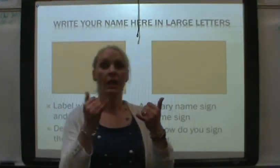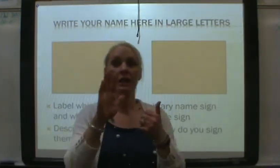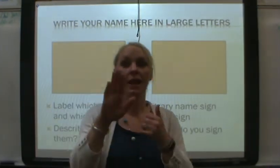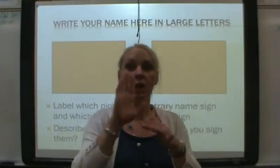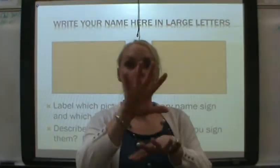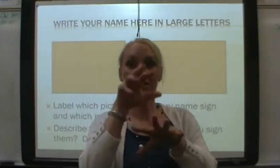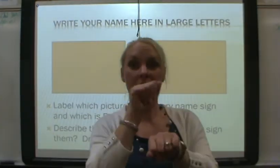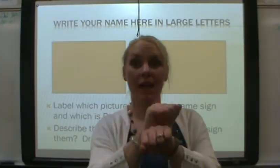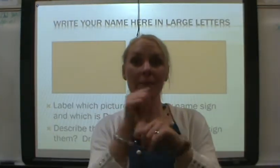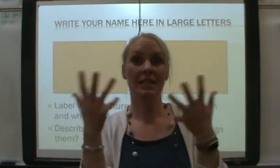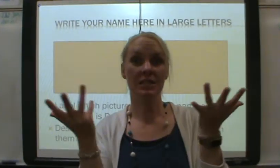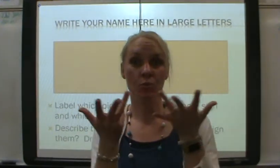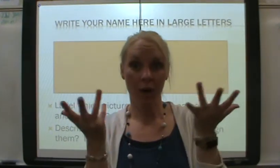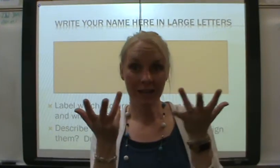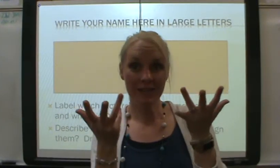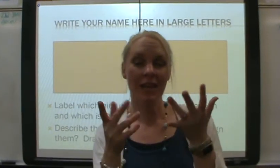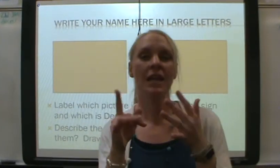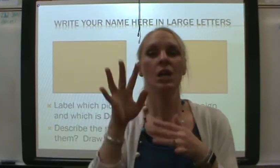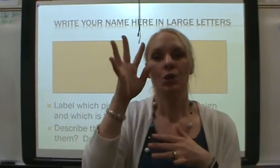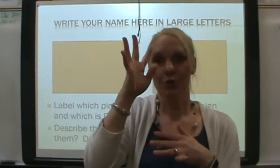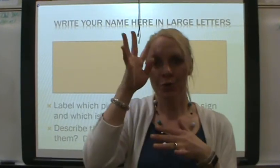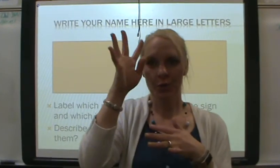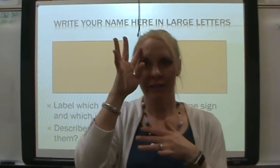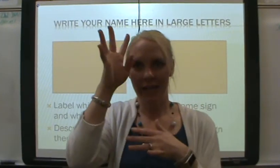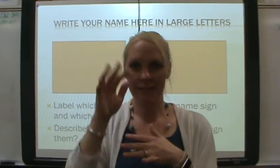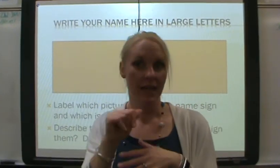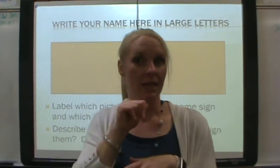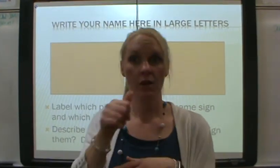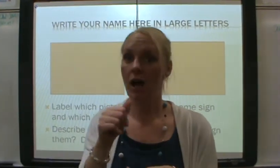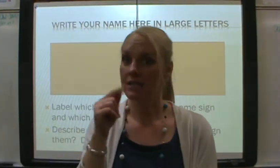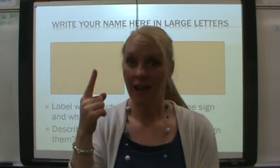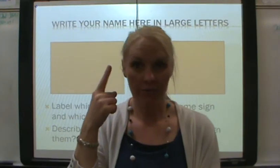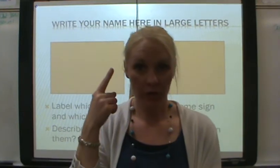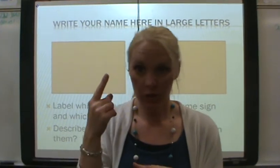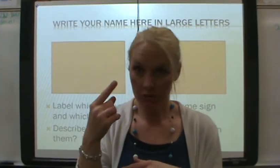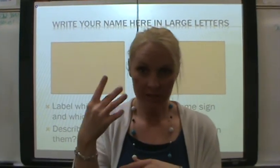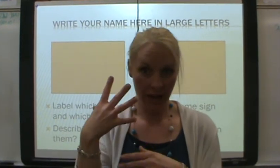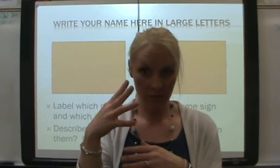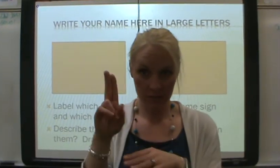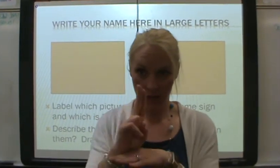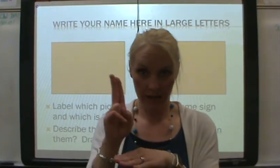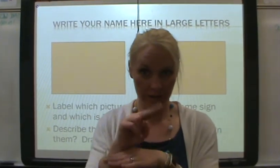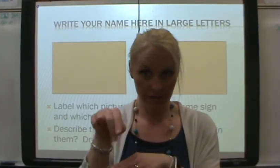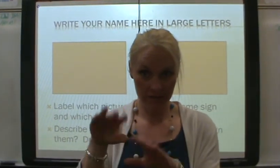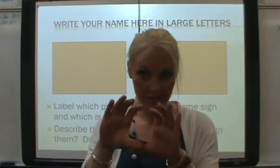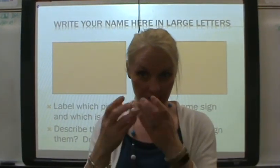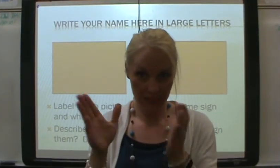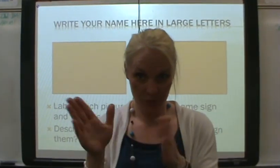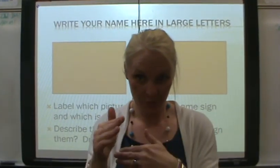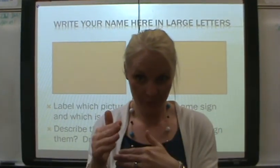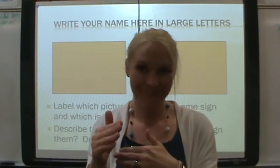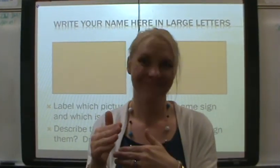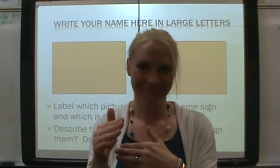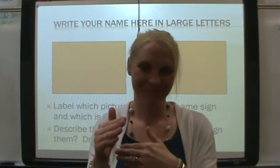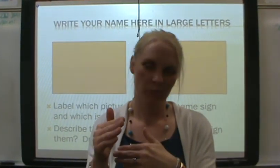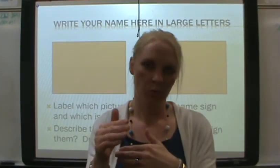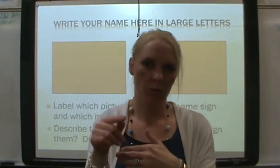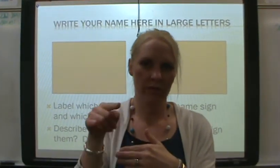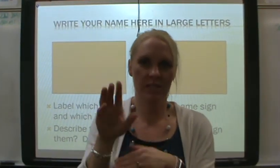Now, your assignment is what? To create. Not to ever use outside of this classroom. Or this